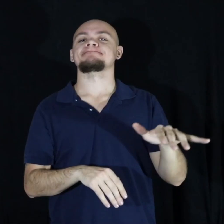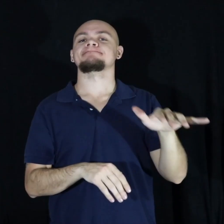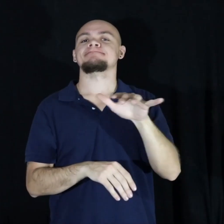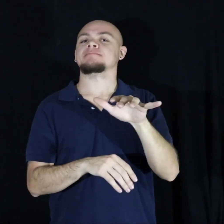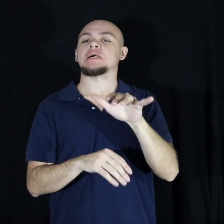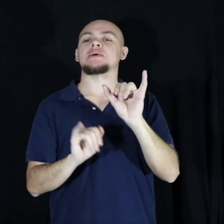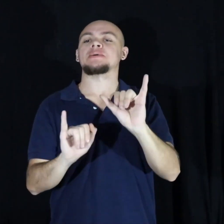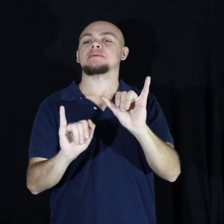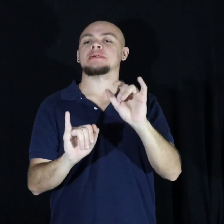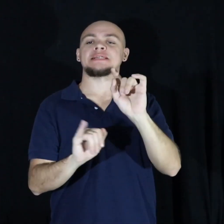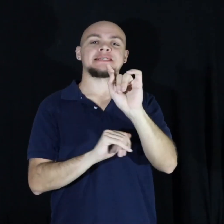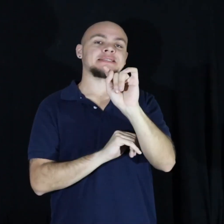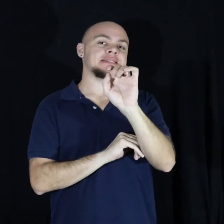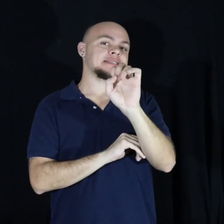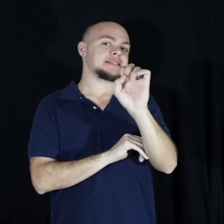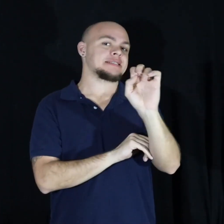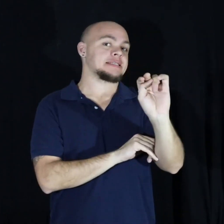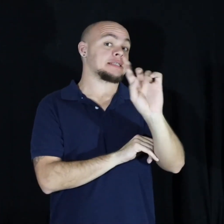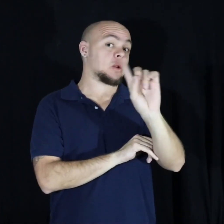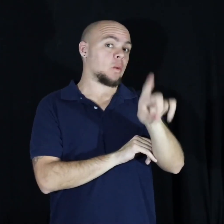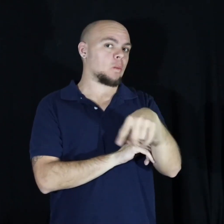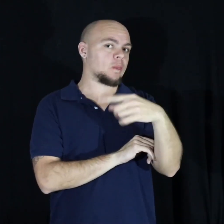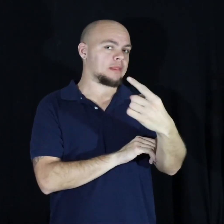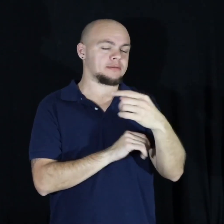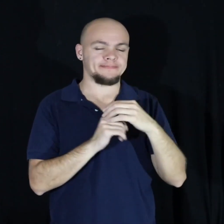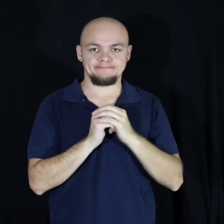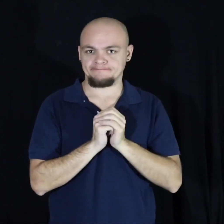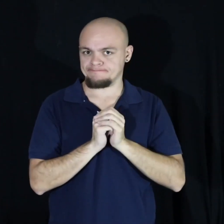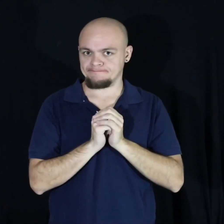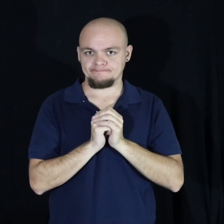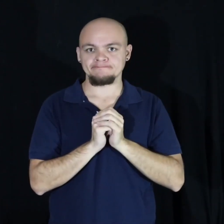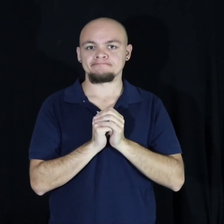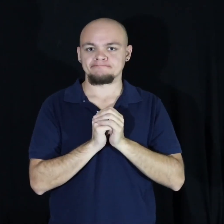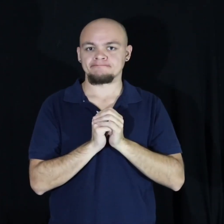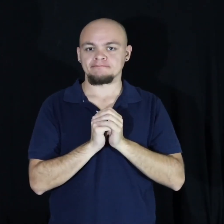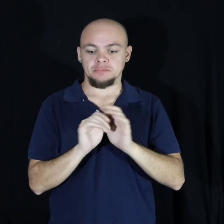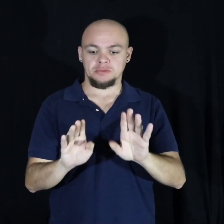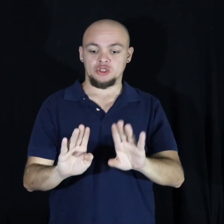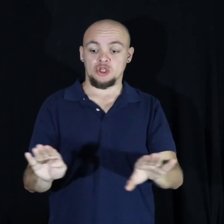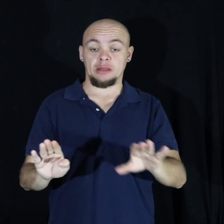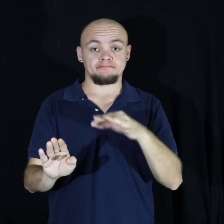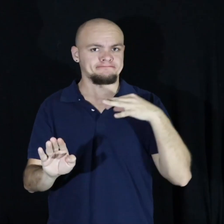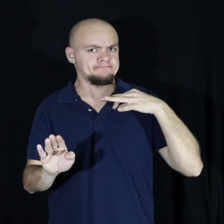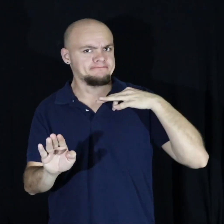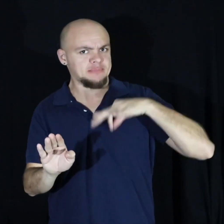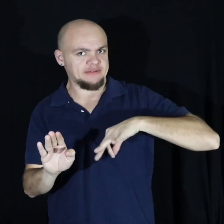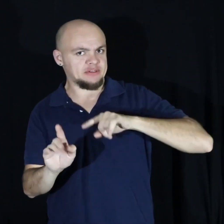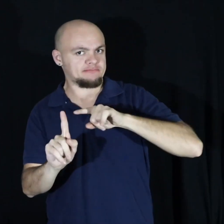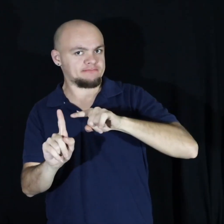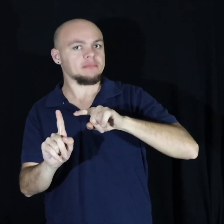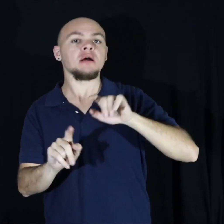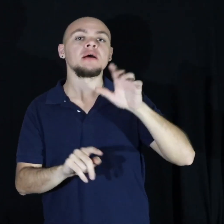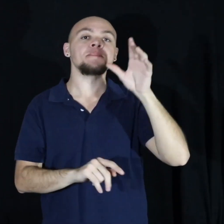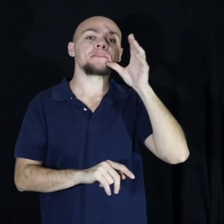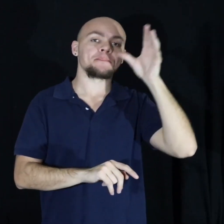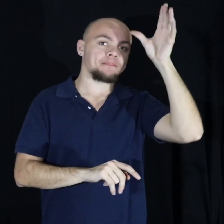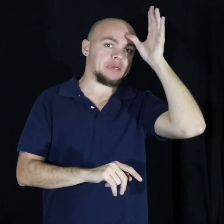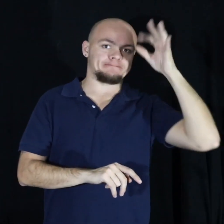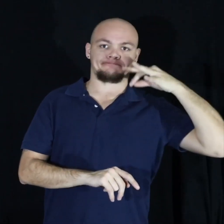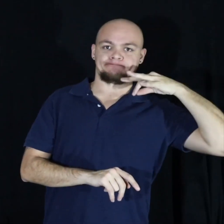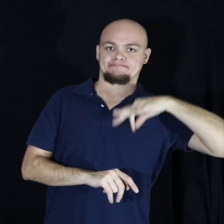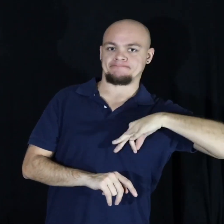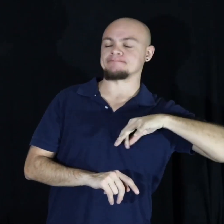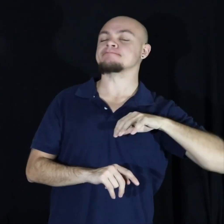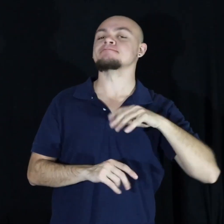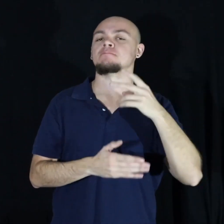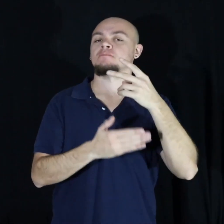for teenagers only not only will the child benefit so as the parent it will